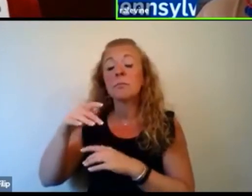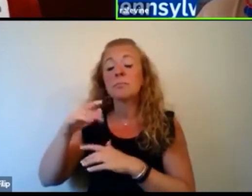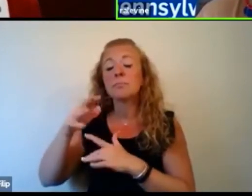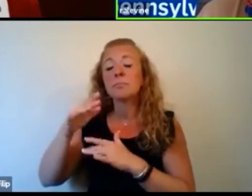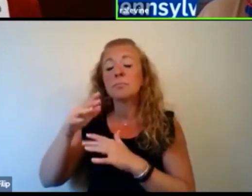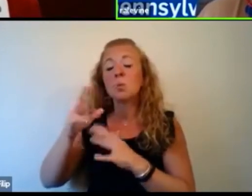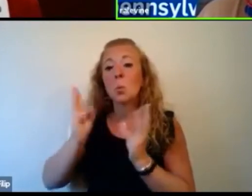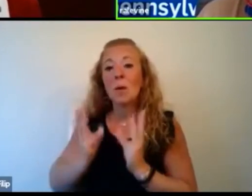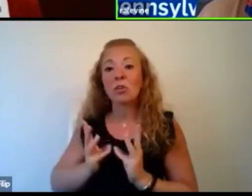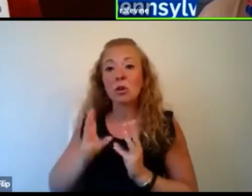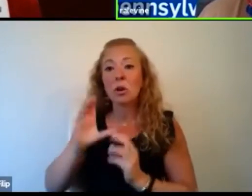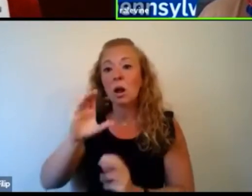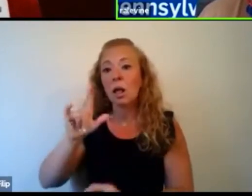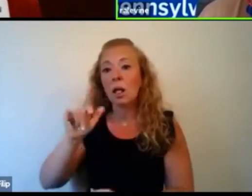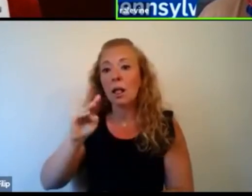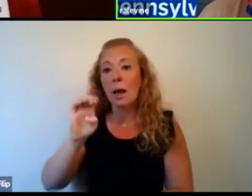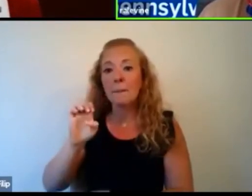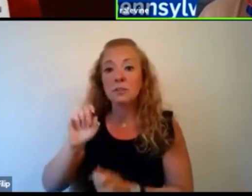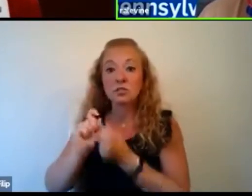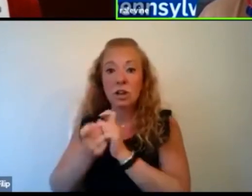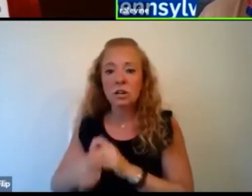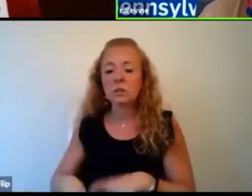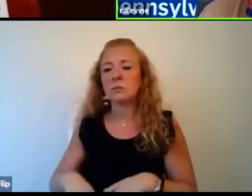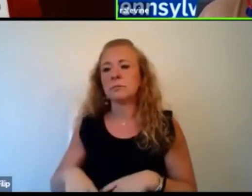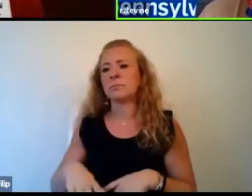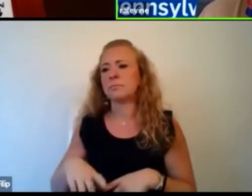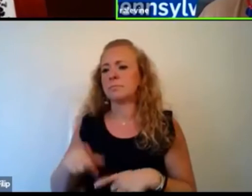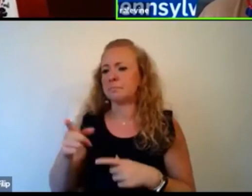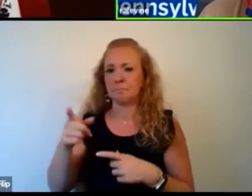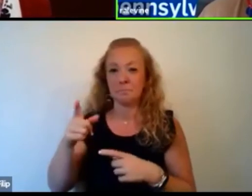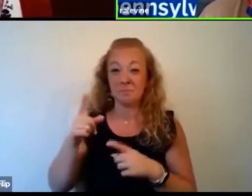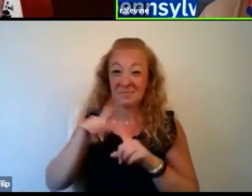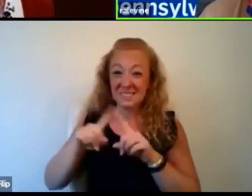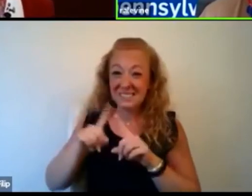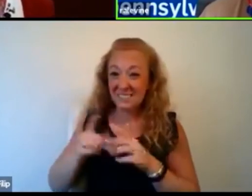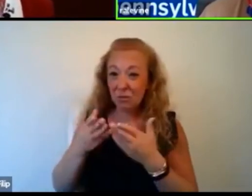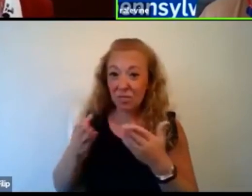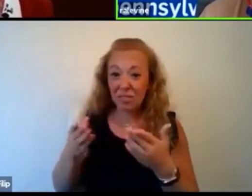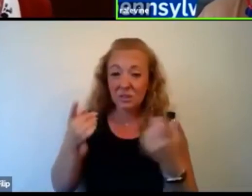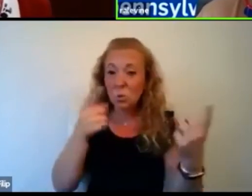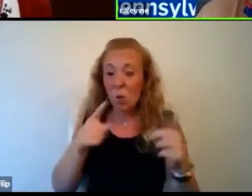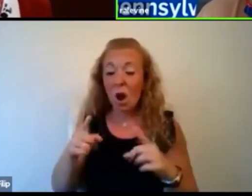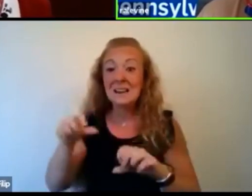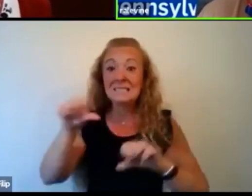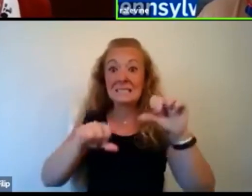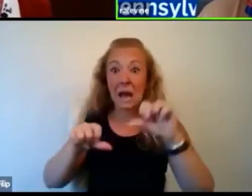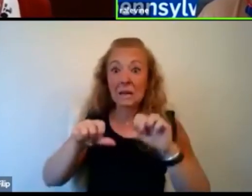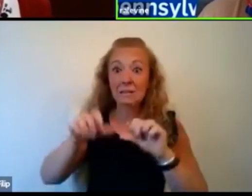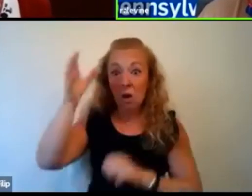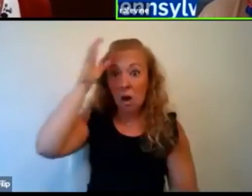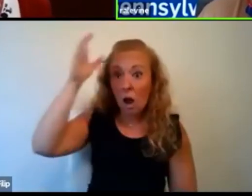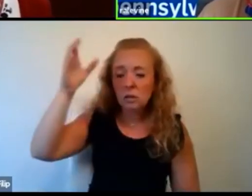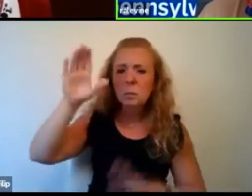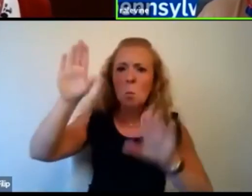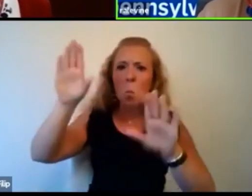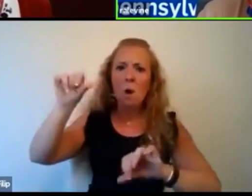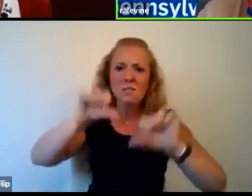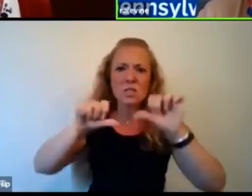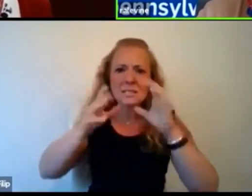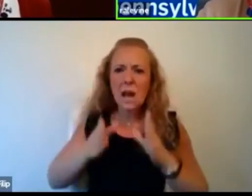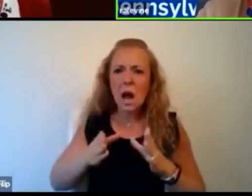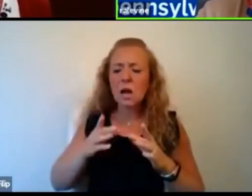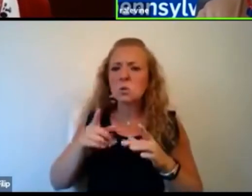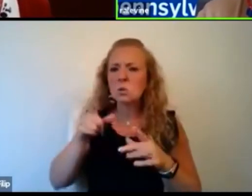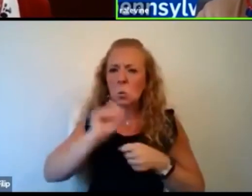there are many different issues where, you know, there are scientific principles and great scientists who, who, who have done iterative